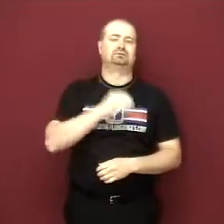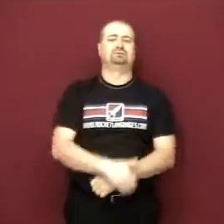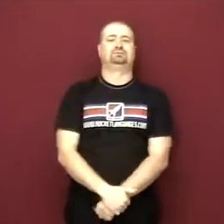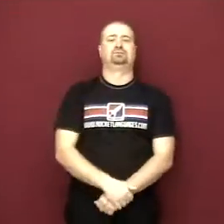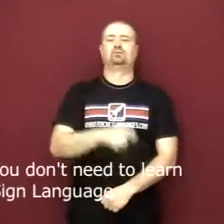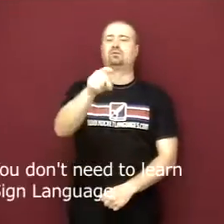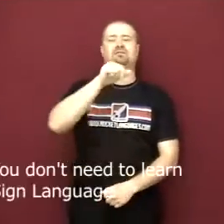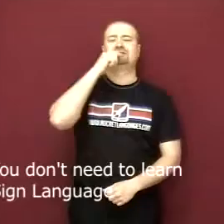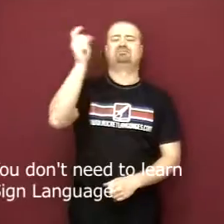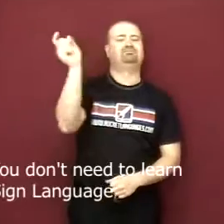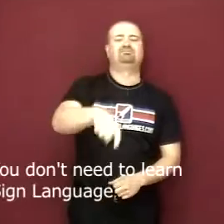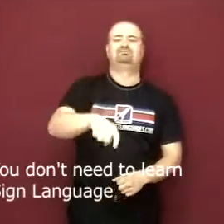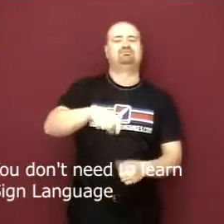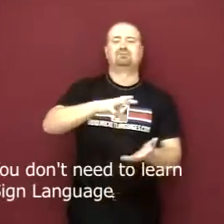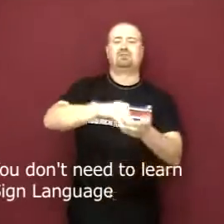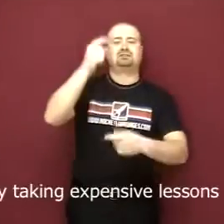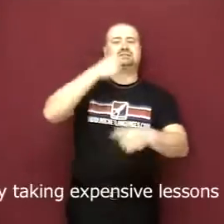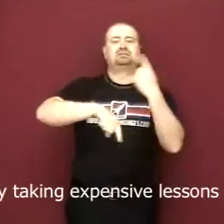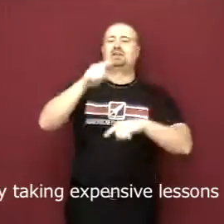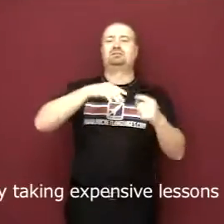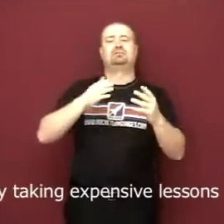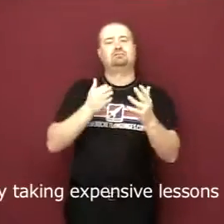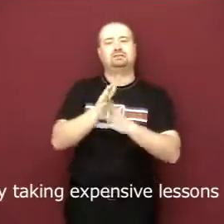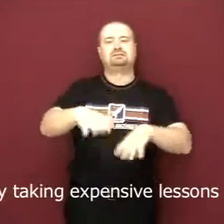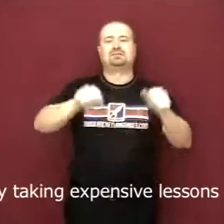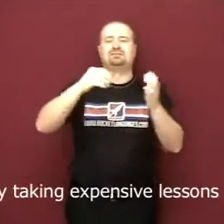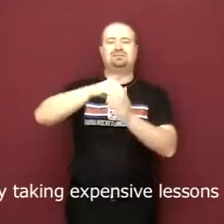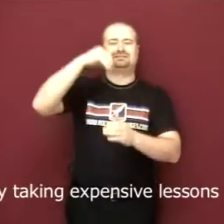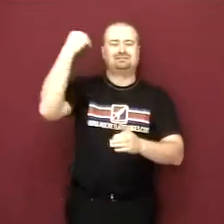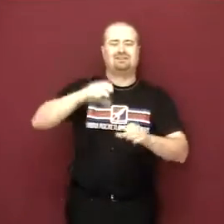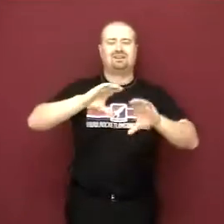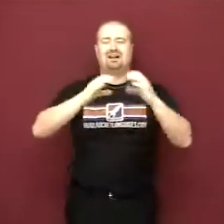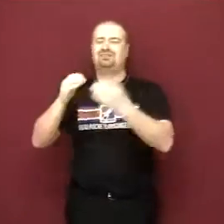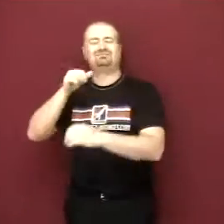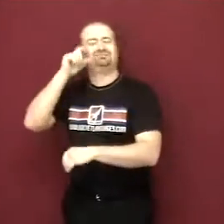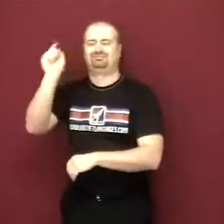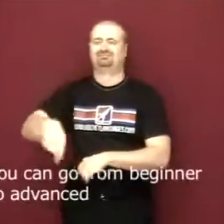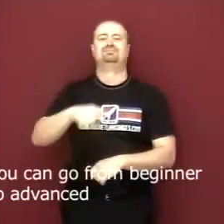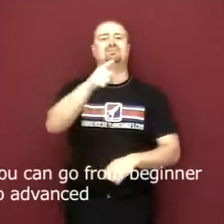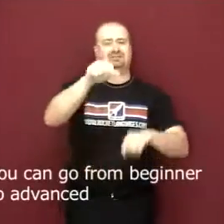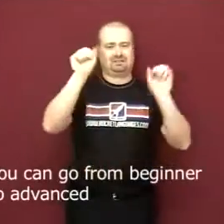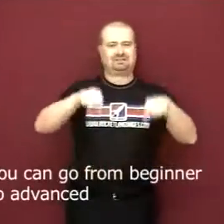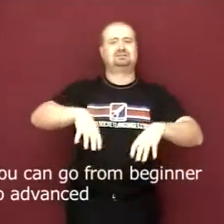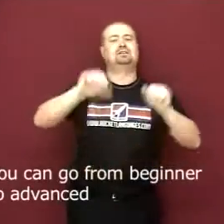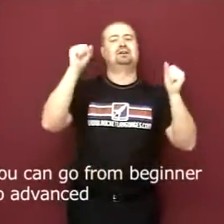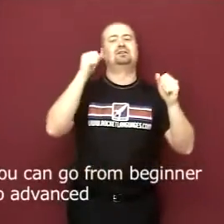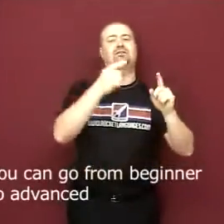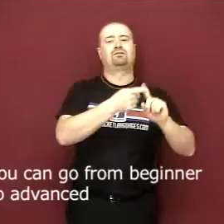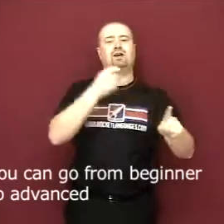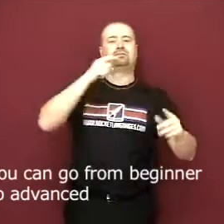You don't need to learn sign language by taking expensive lessons. You can go from beginner to advanced